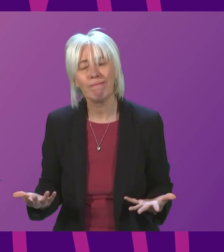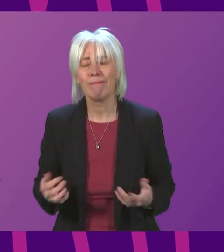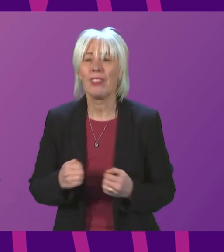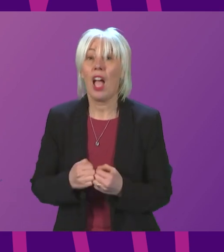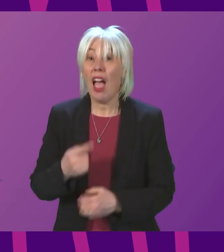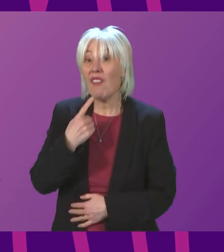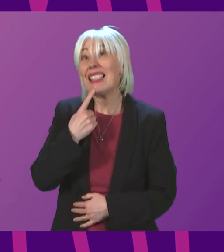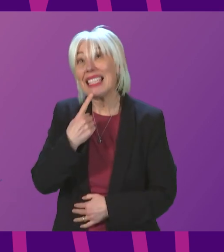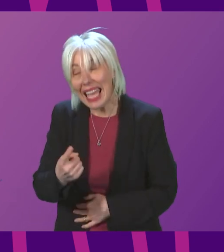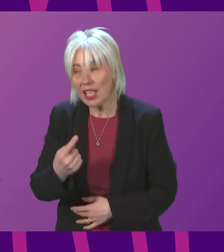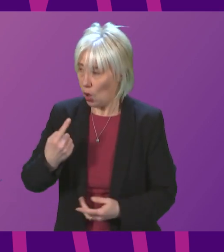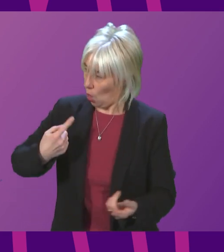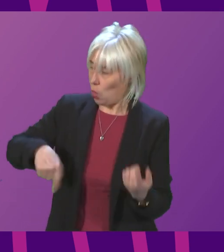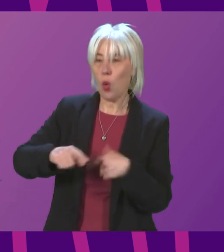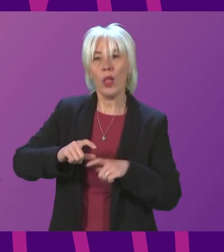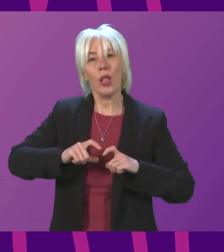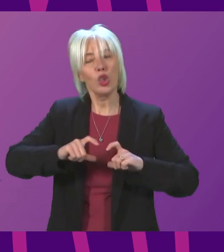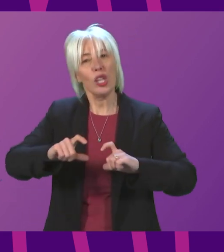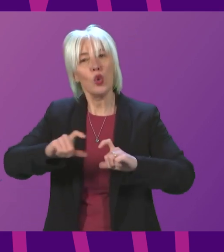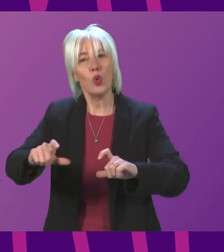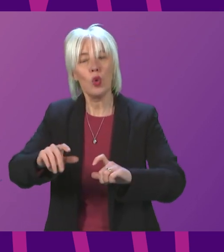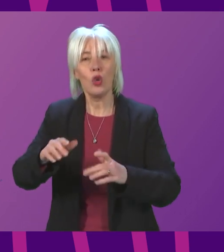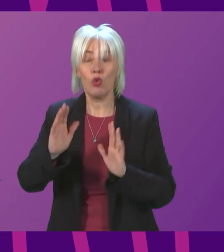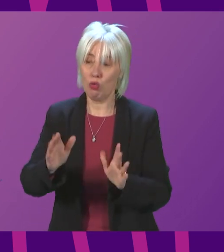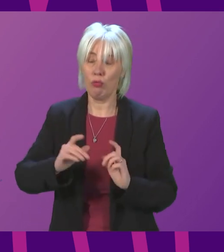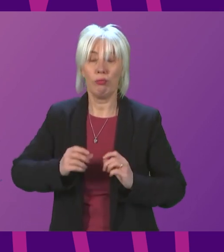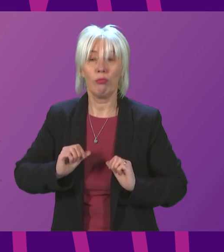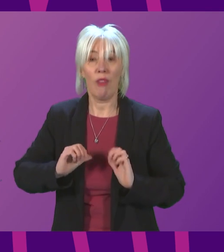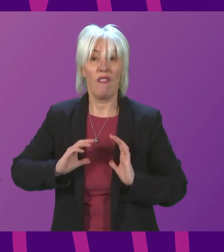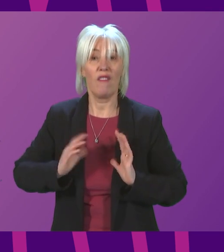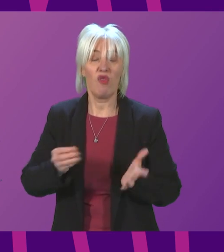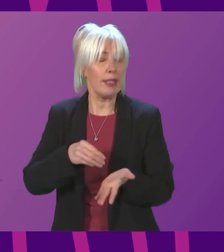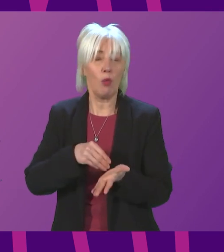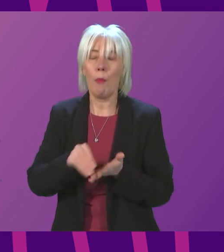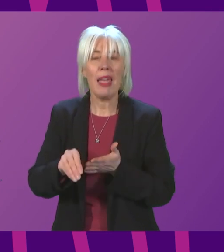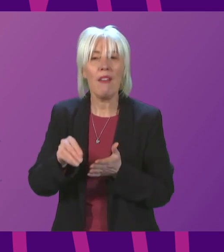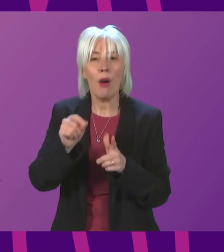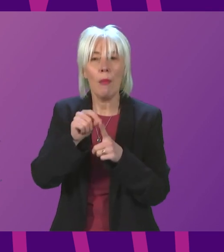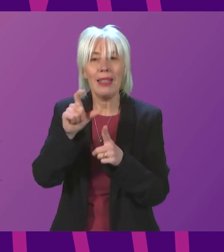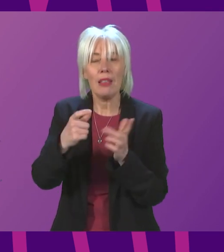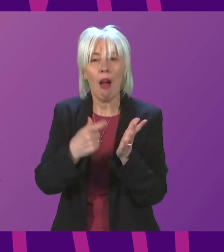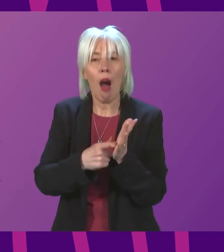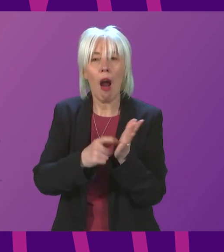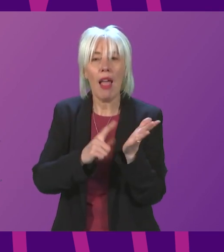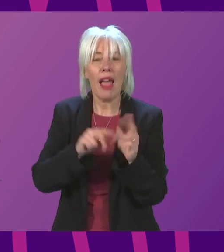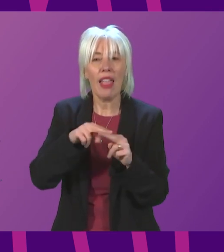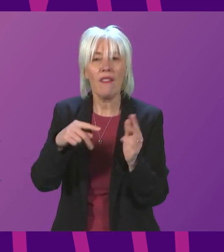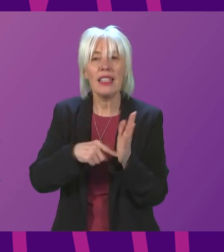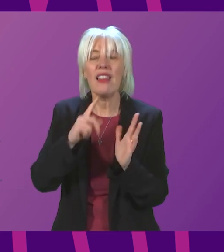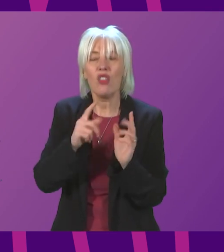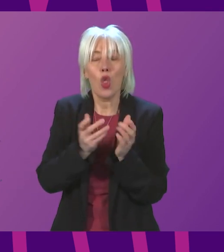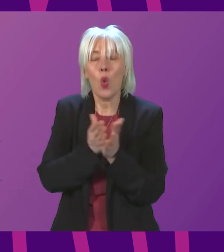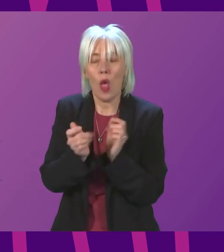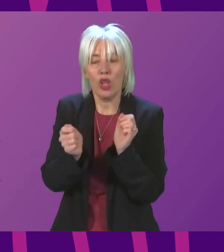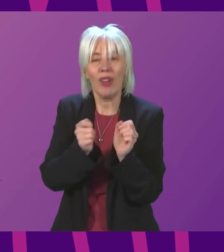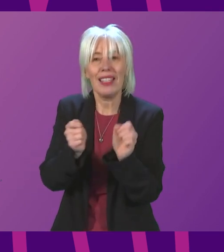have said that we will continue to secure free access to PCR and lateral flow testing for a transition period. I have said